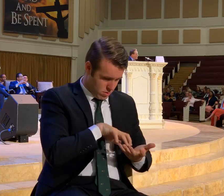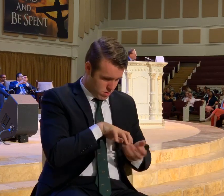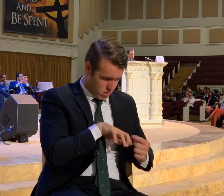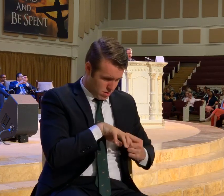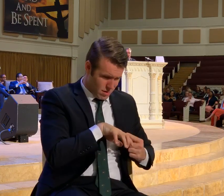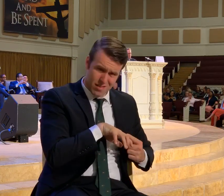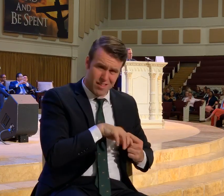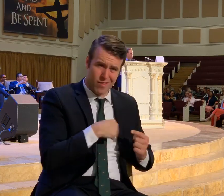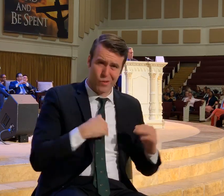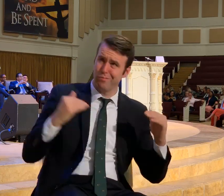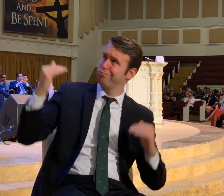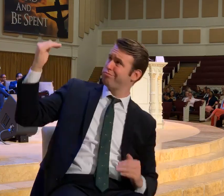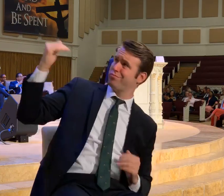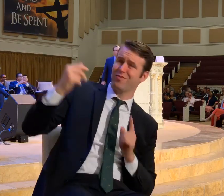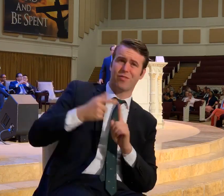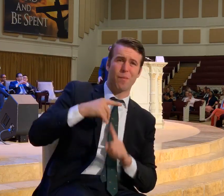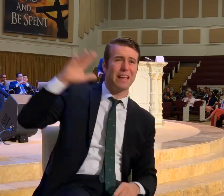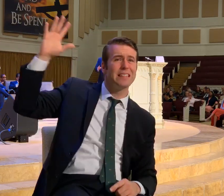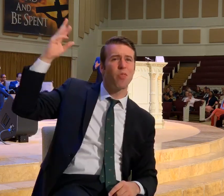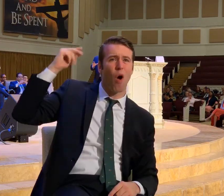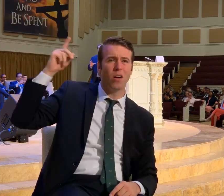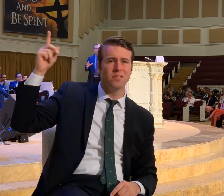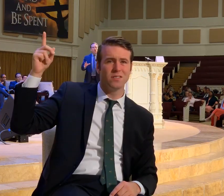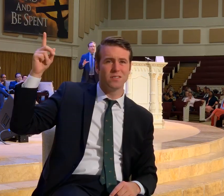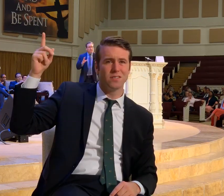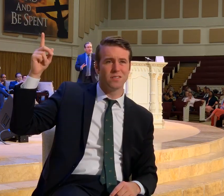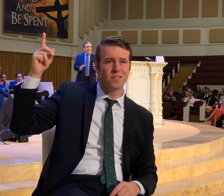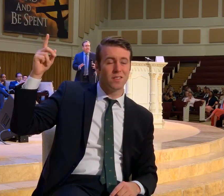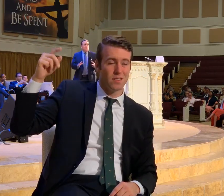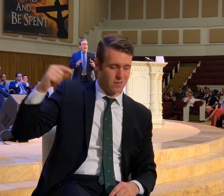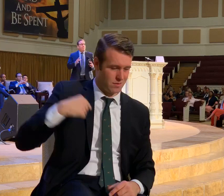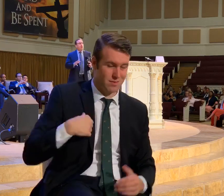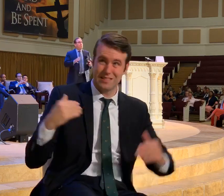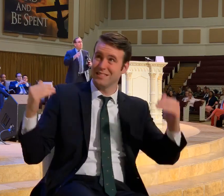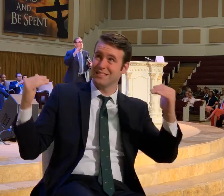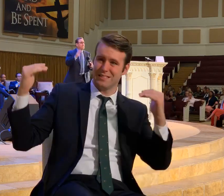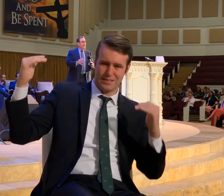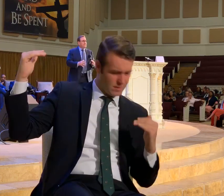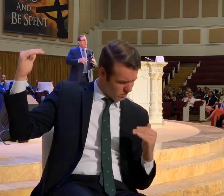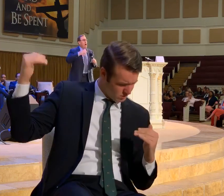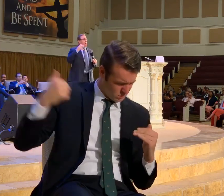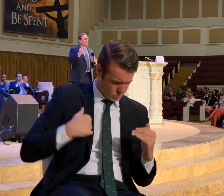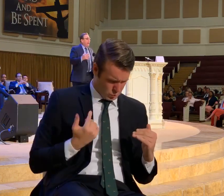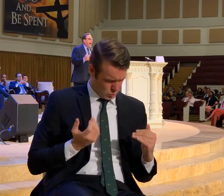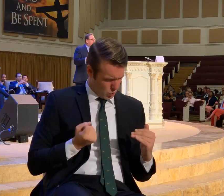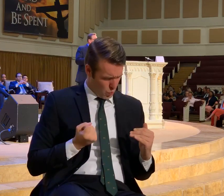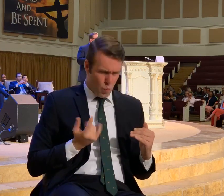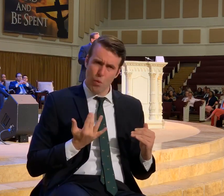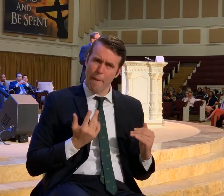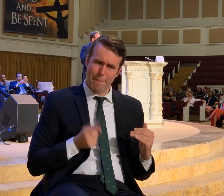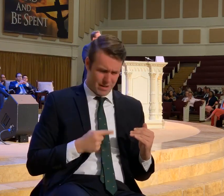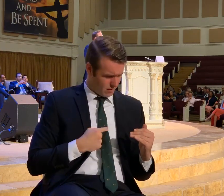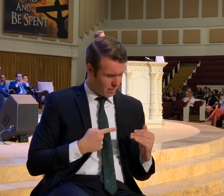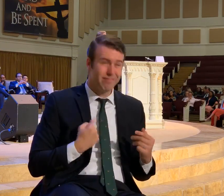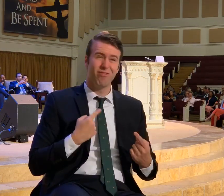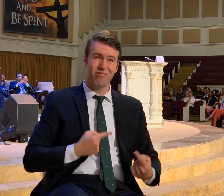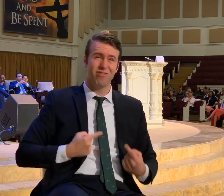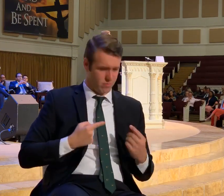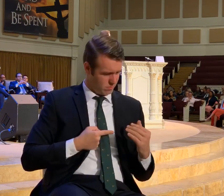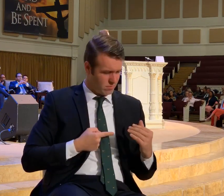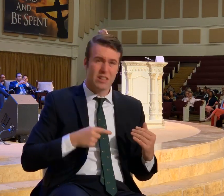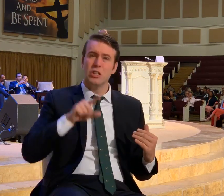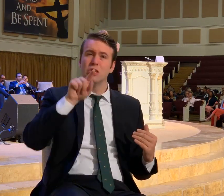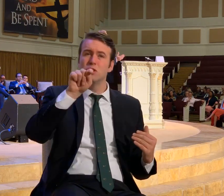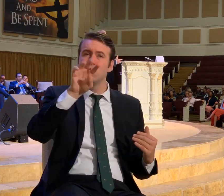far beneath his thoughts. So what I've got to do. Especially when I'm going through a season. Of trials. Stay off of